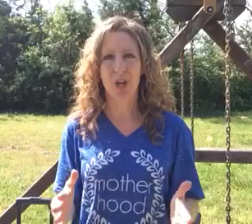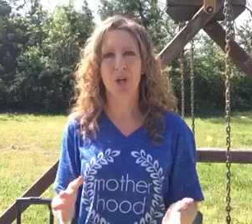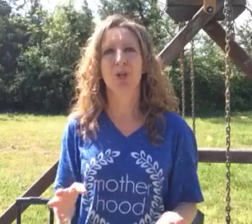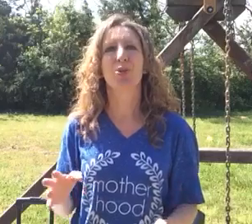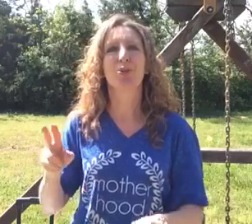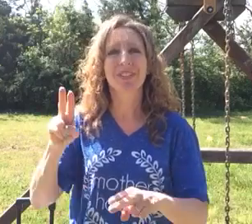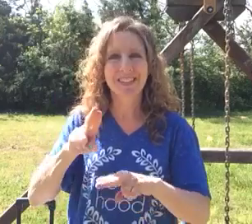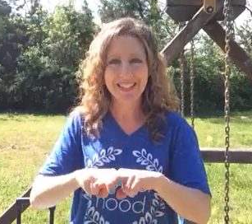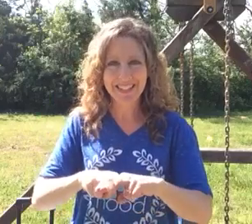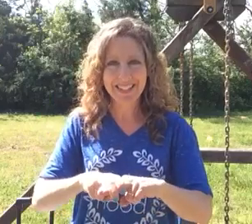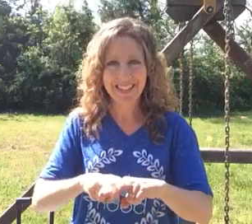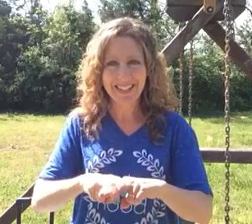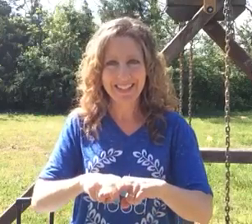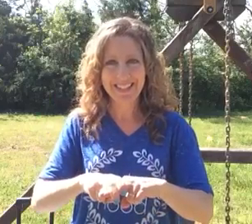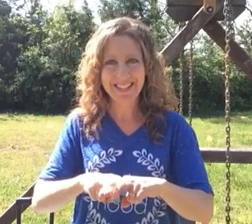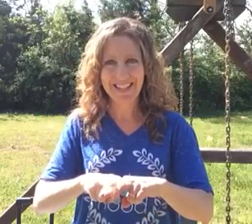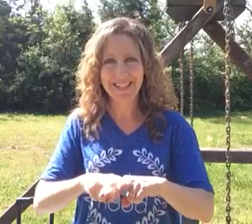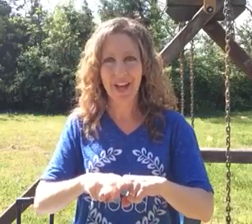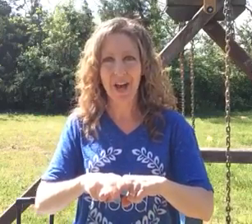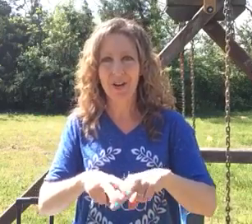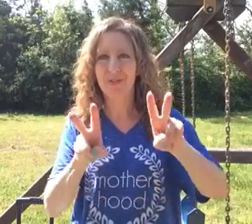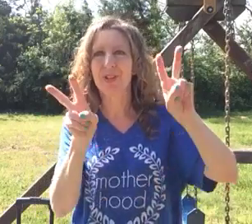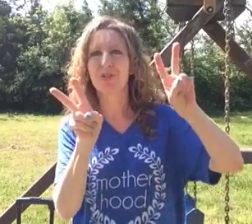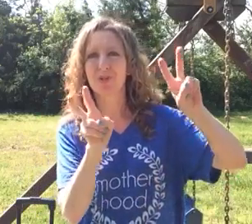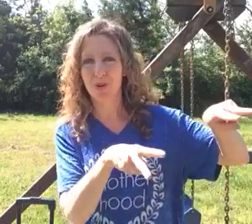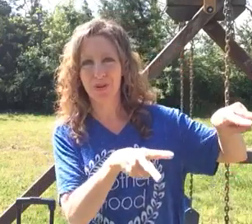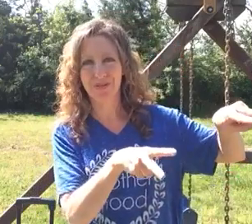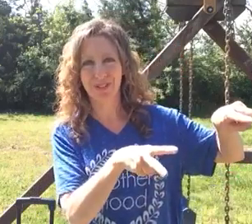Nor sitteth in the seat of the scornful.